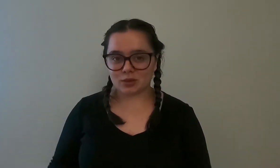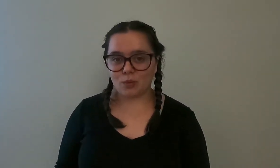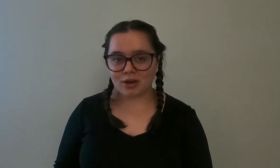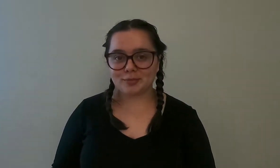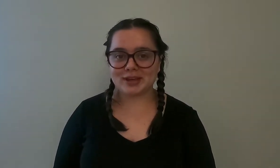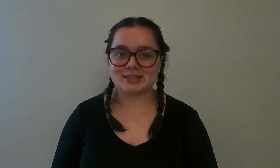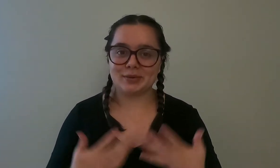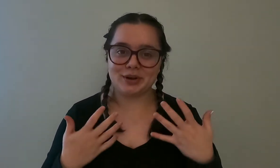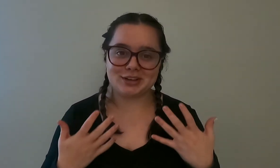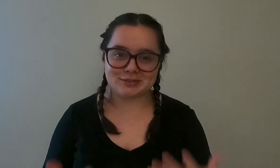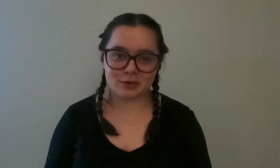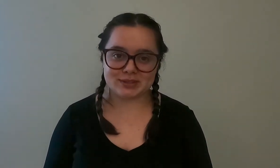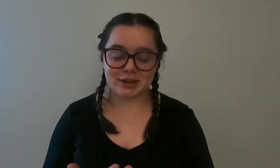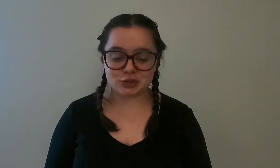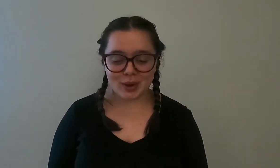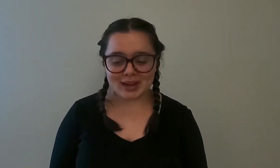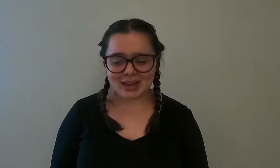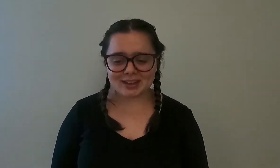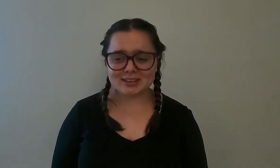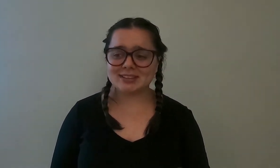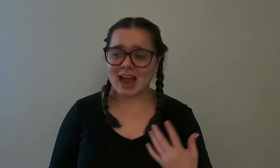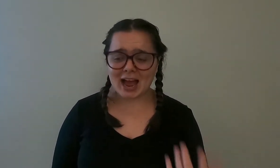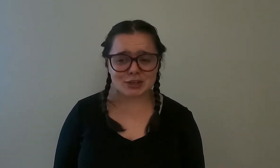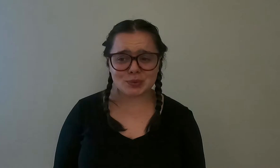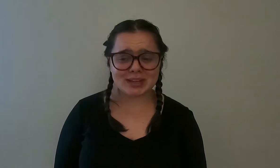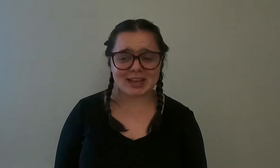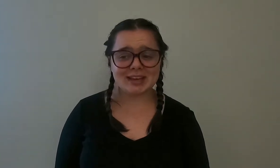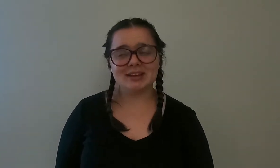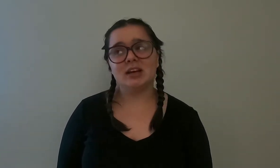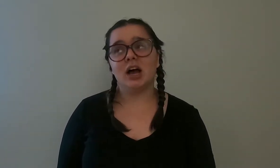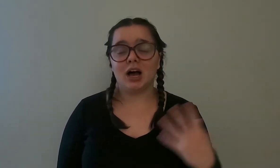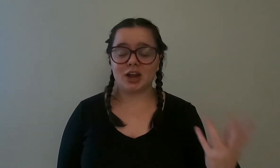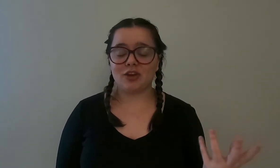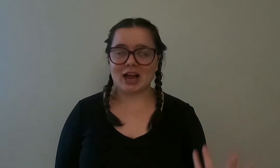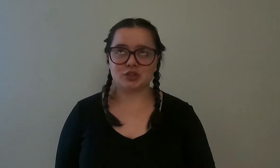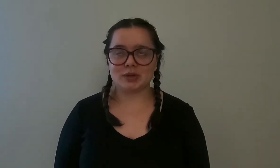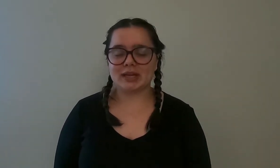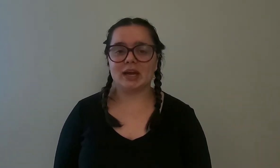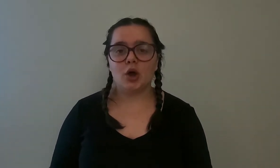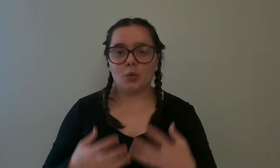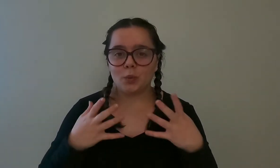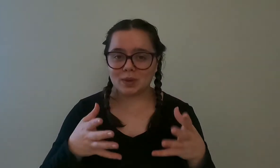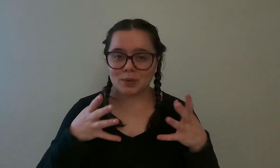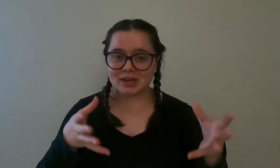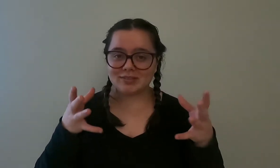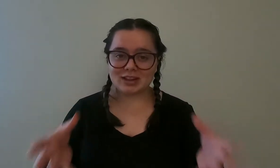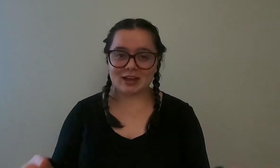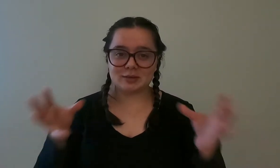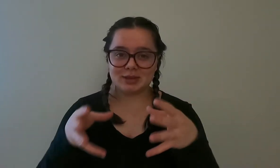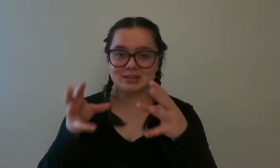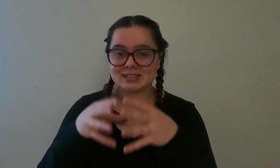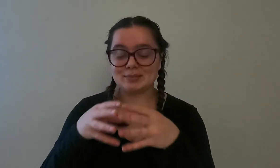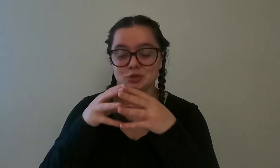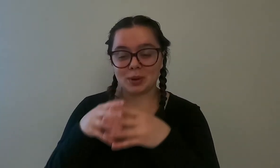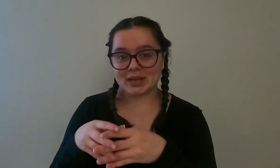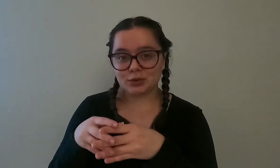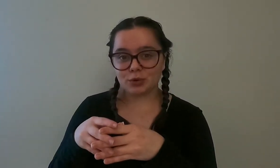in the water because they wanted us focusing on training actually another actually we weren't even allowed to be in the same training group